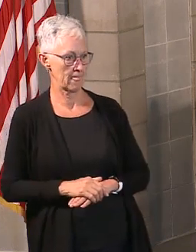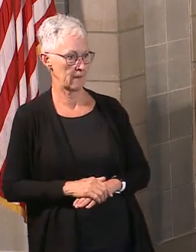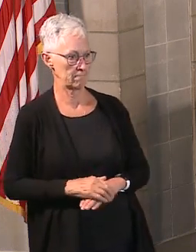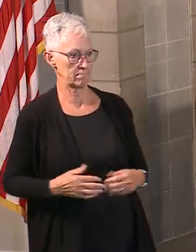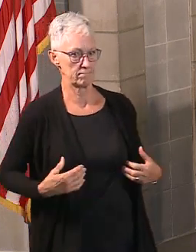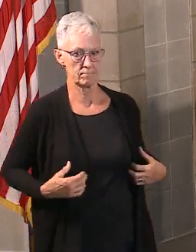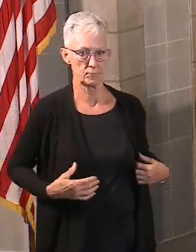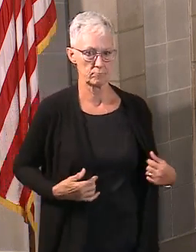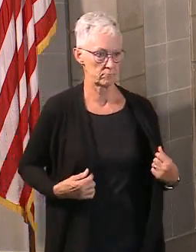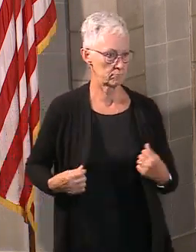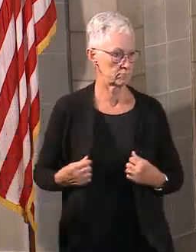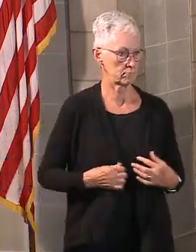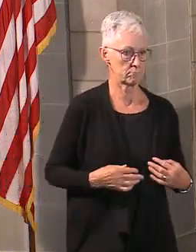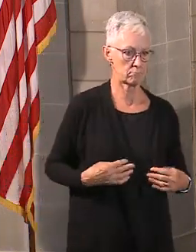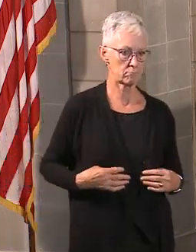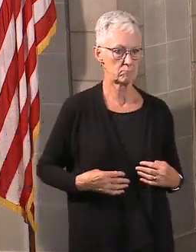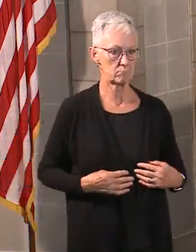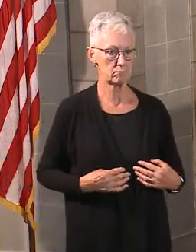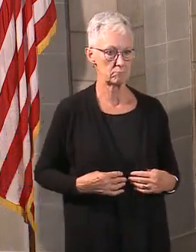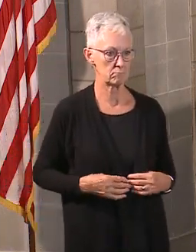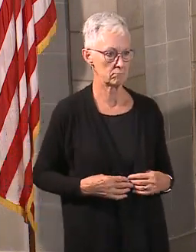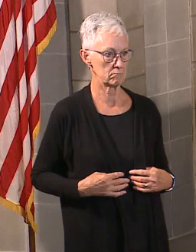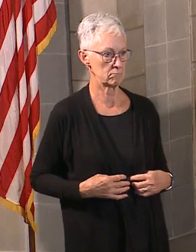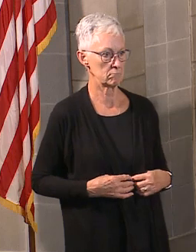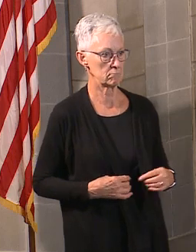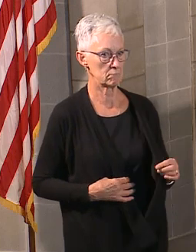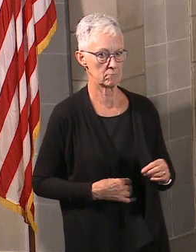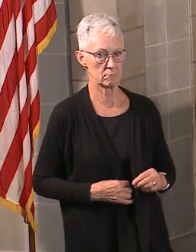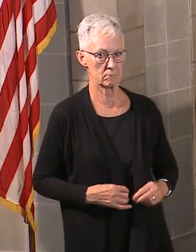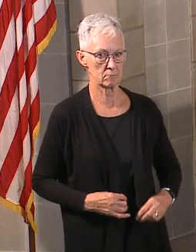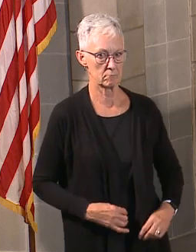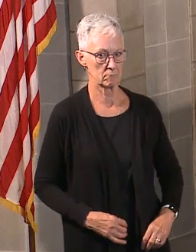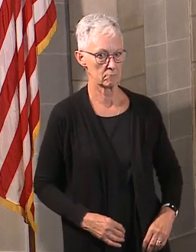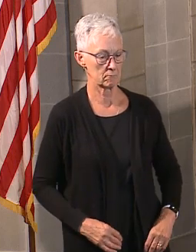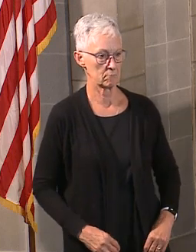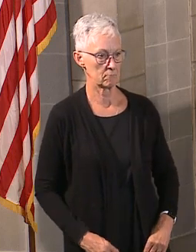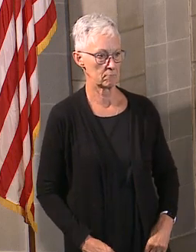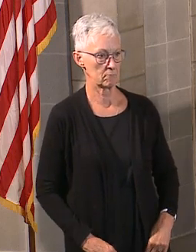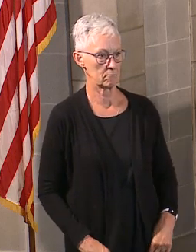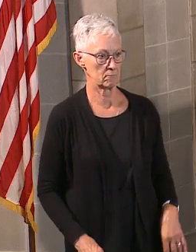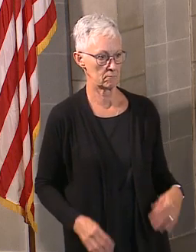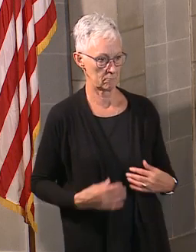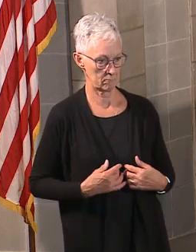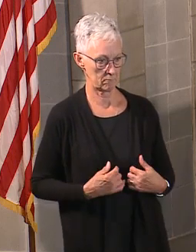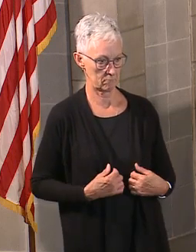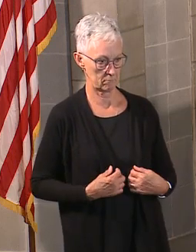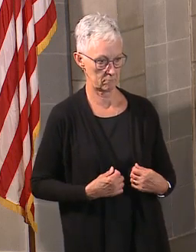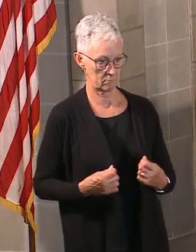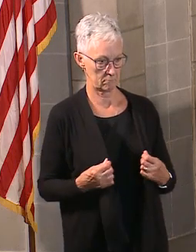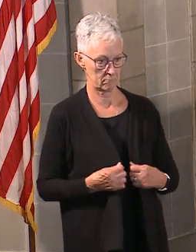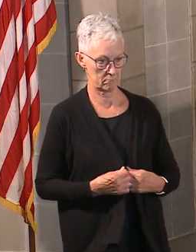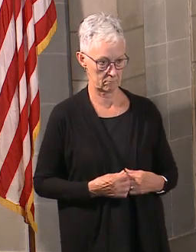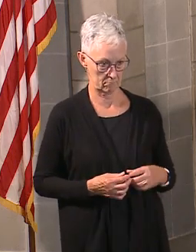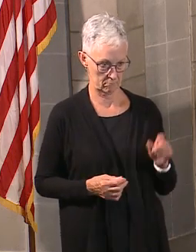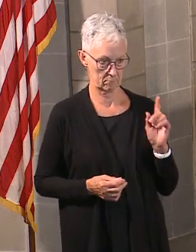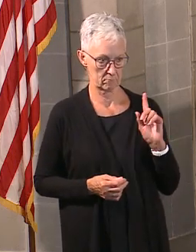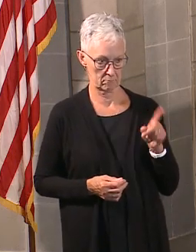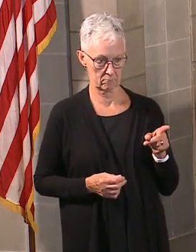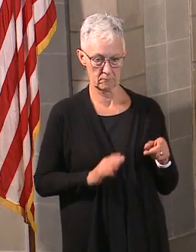Other questions? Fred, you don't have a question? All right. Yeah. So in the spring, and as these